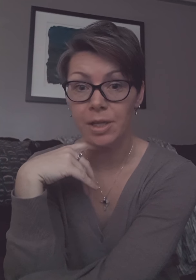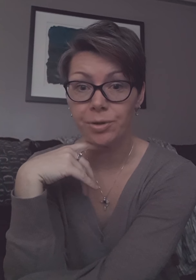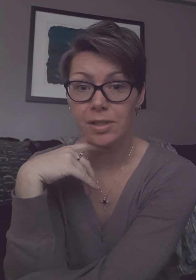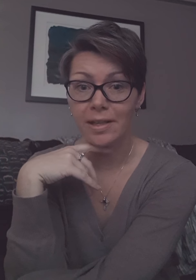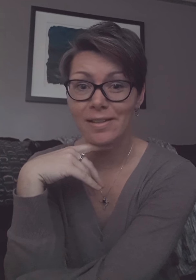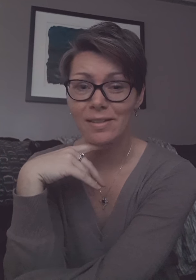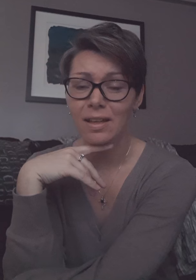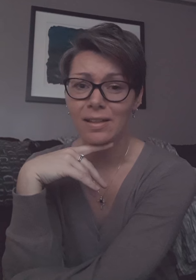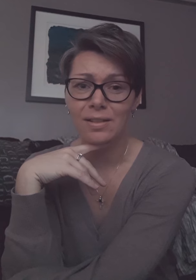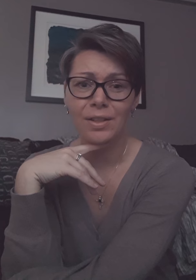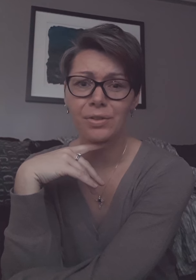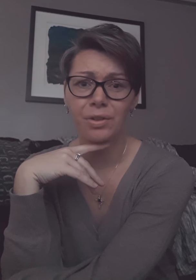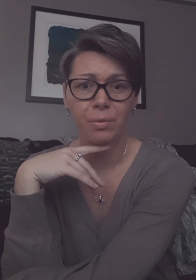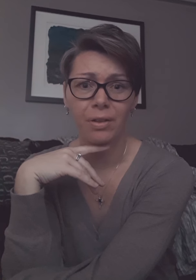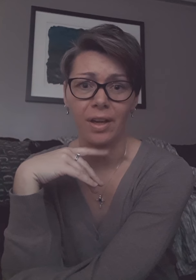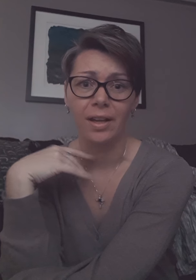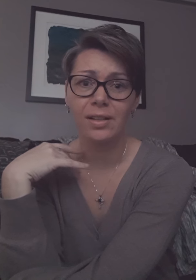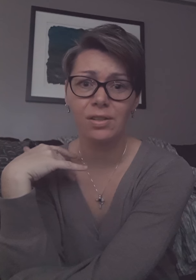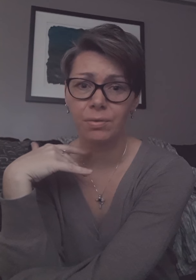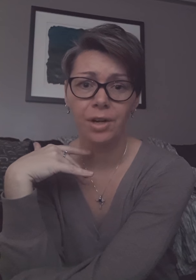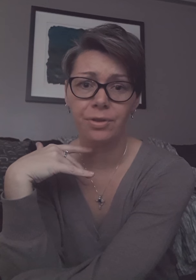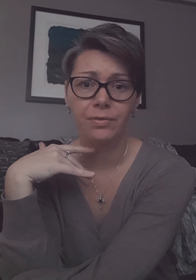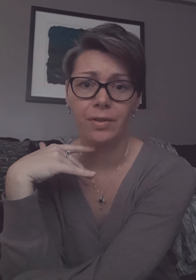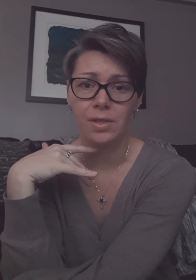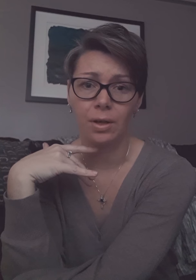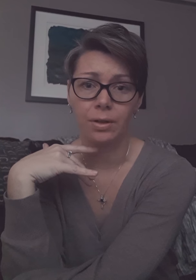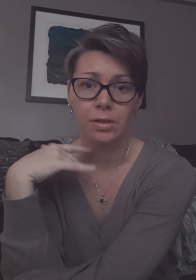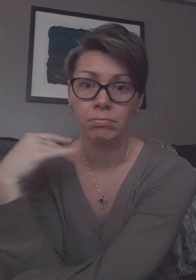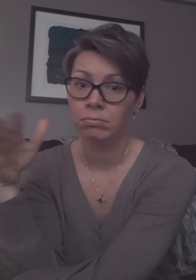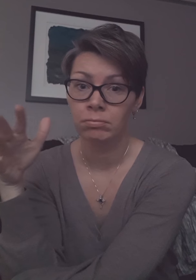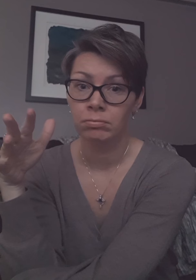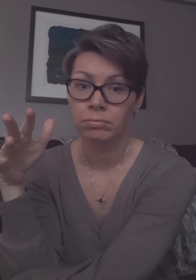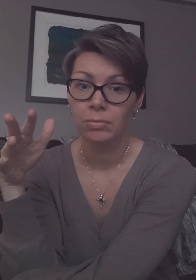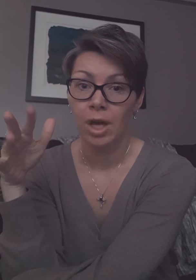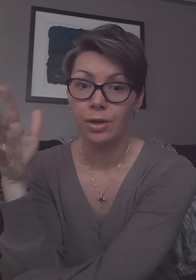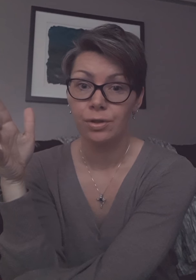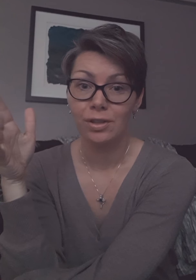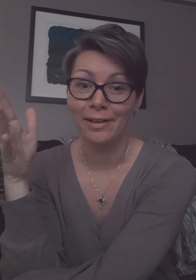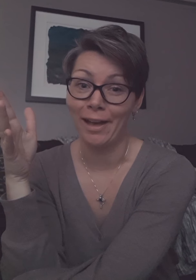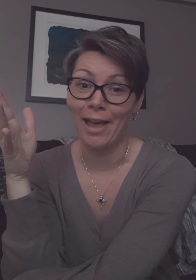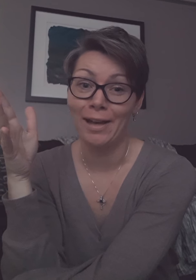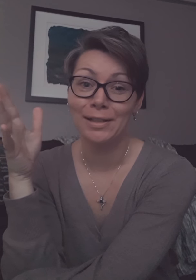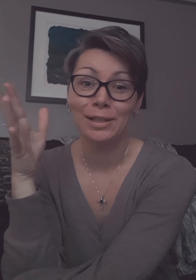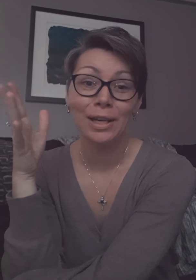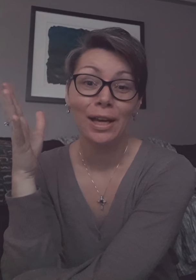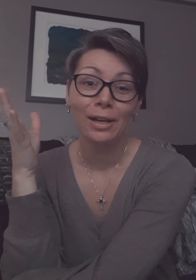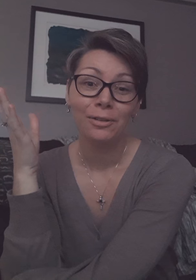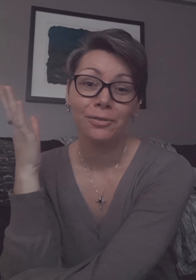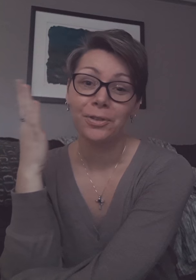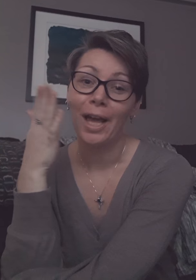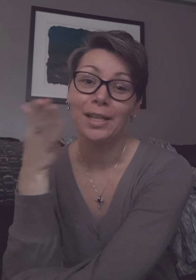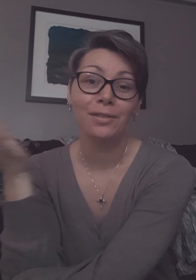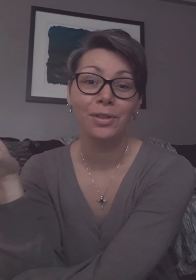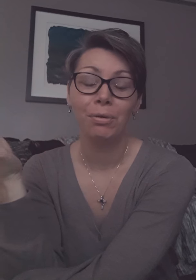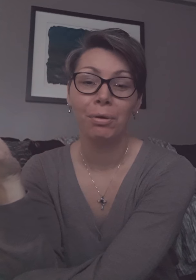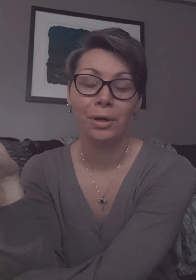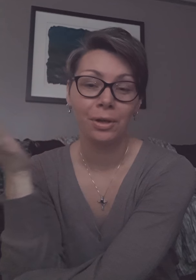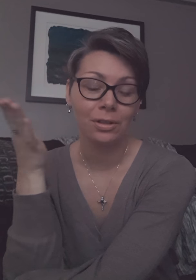matrix tests it's like so worth it it's 350 and for any of you who are currently